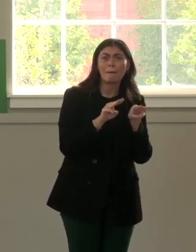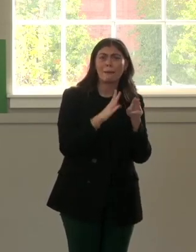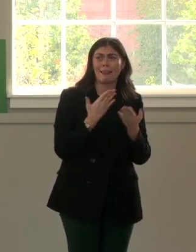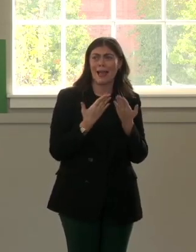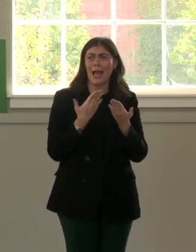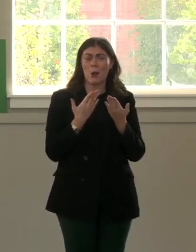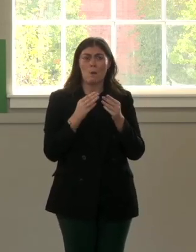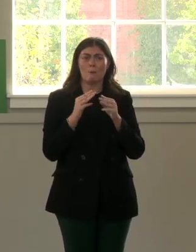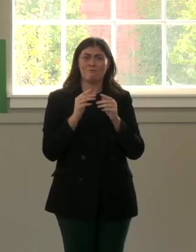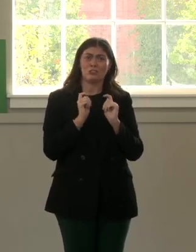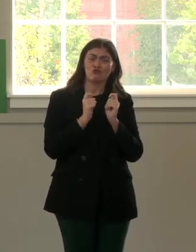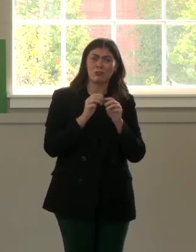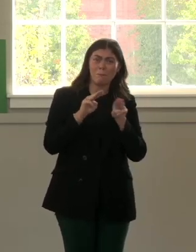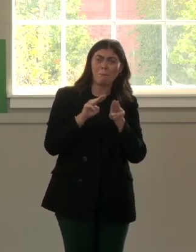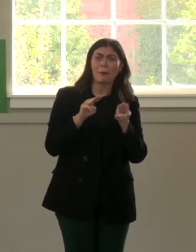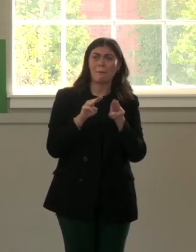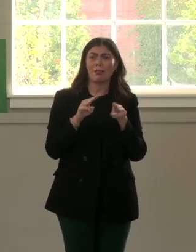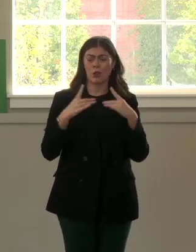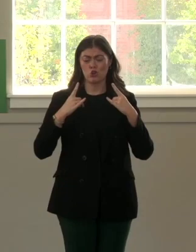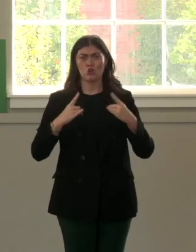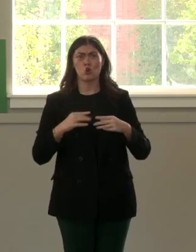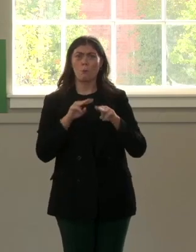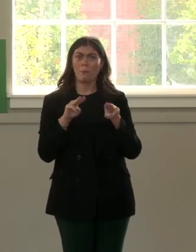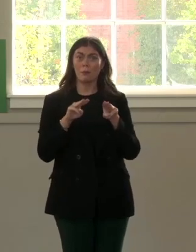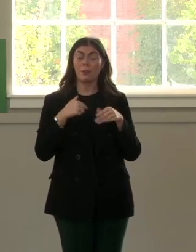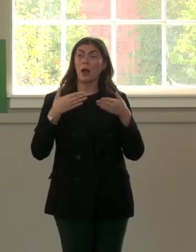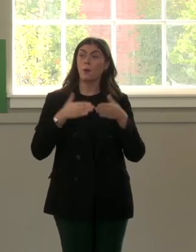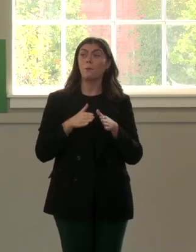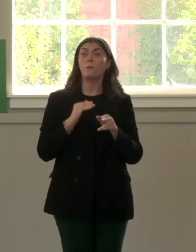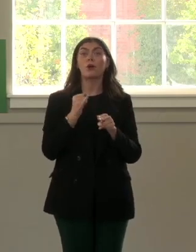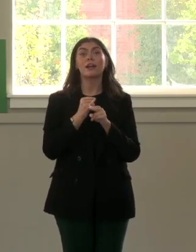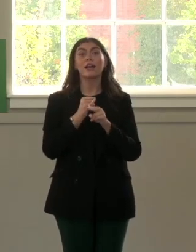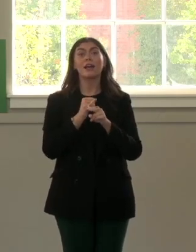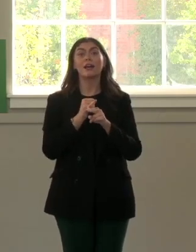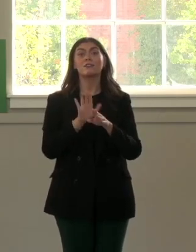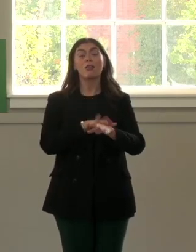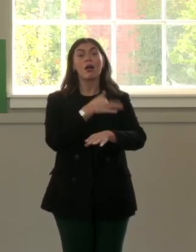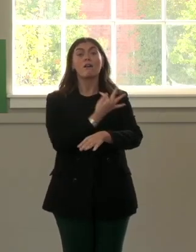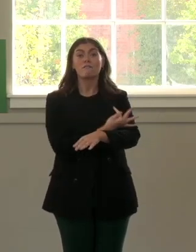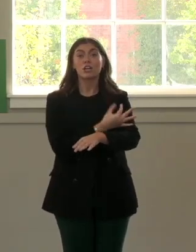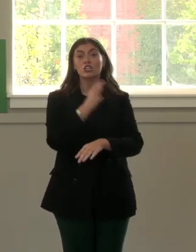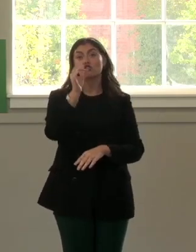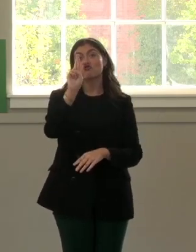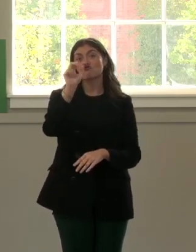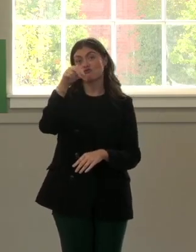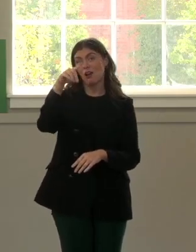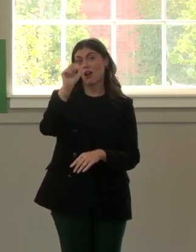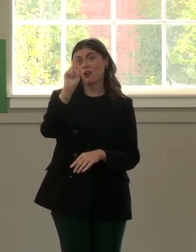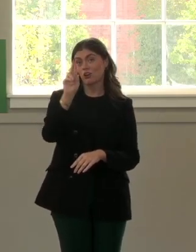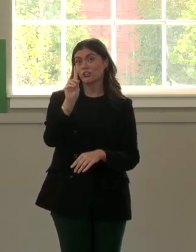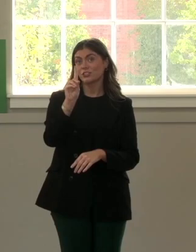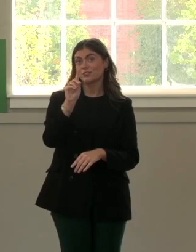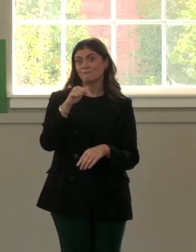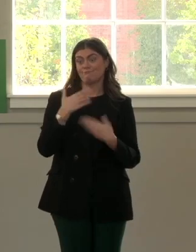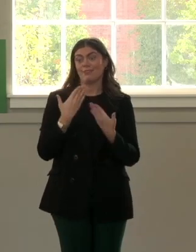treated as human beings. I was born in Granite County Longford in 1950 years, which makes me